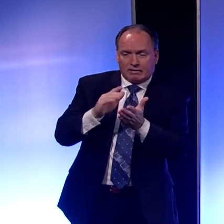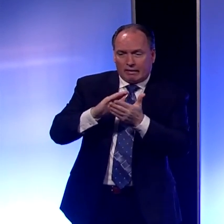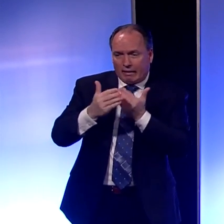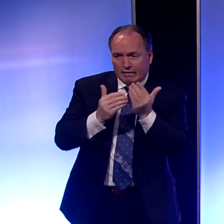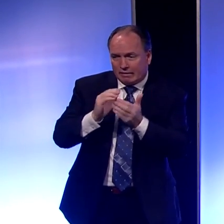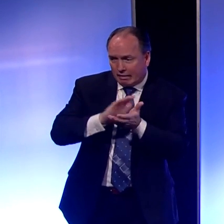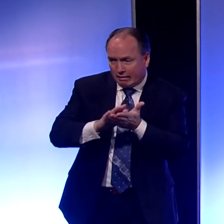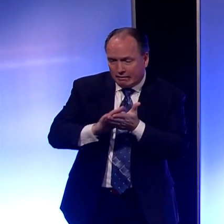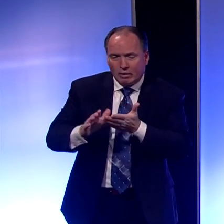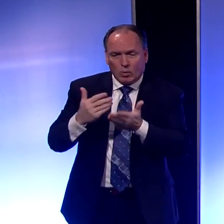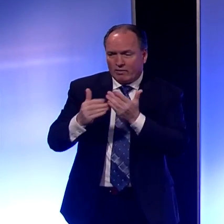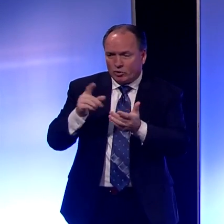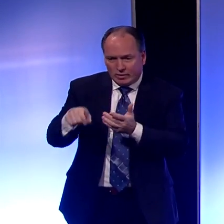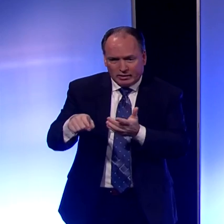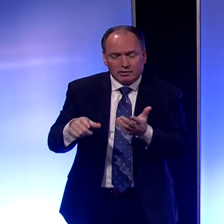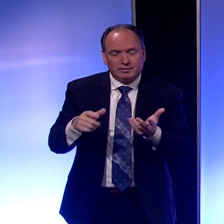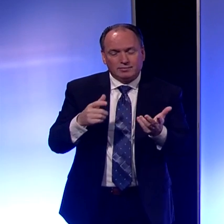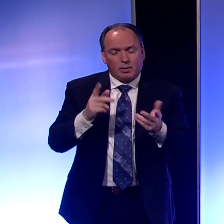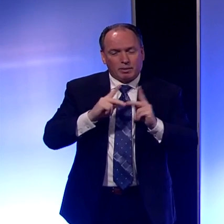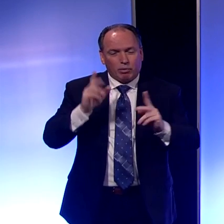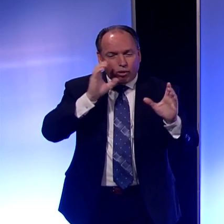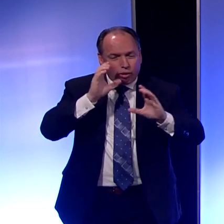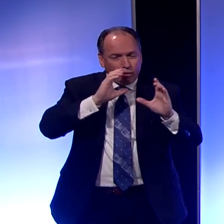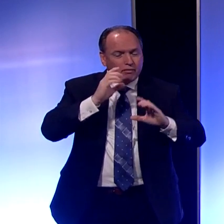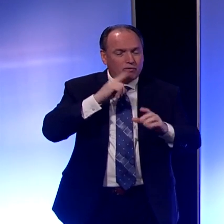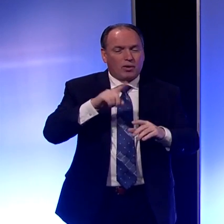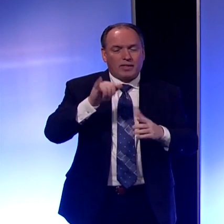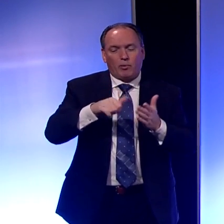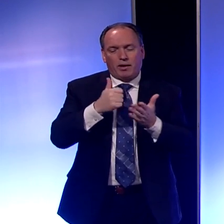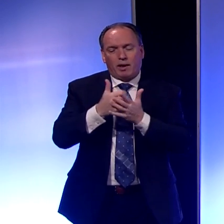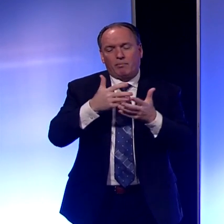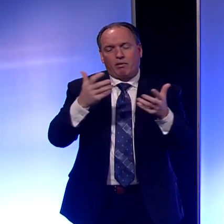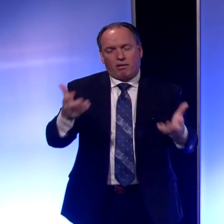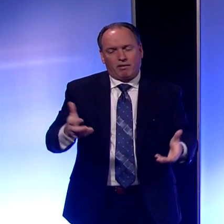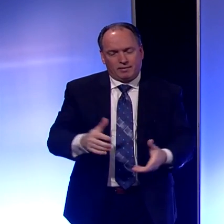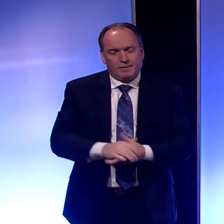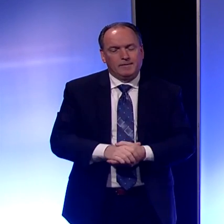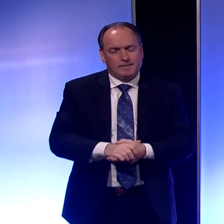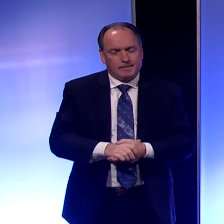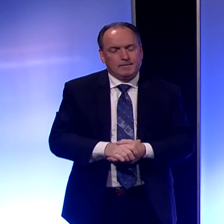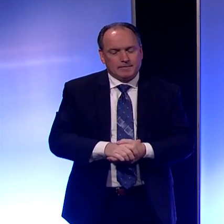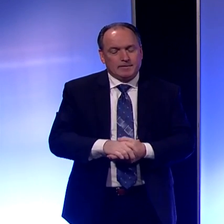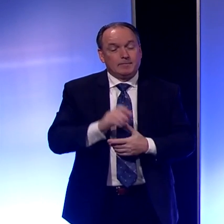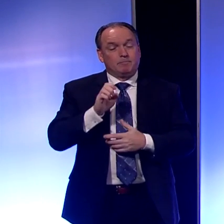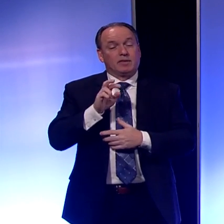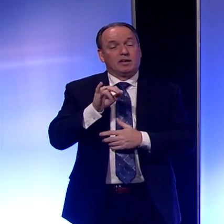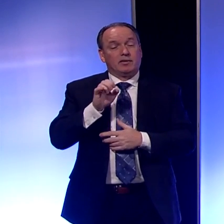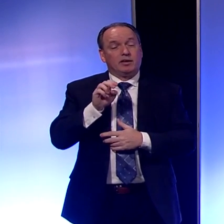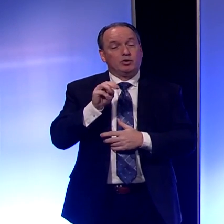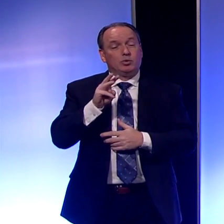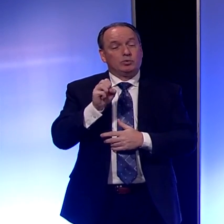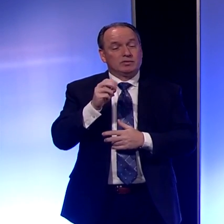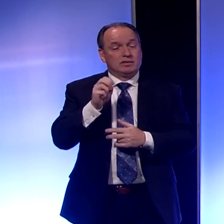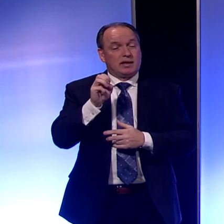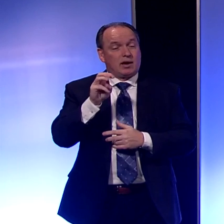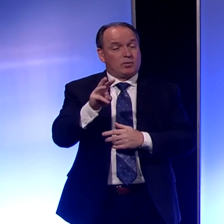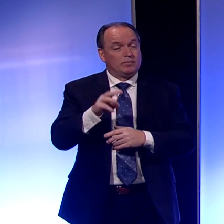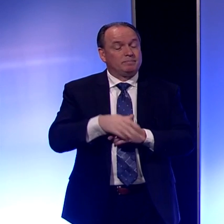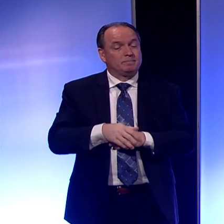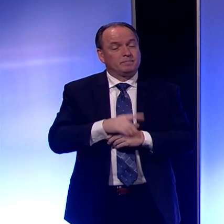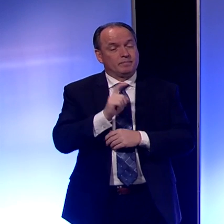you whatever it is that people are out there looking for. That would help a lot. Eerie news now. Do you have any questions?